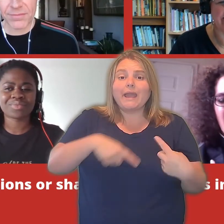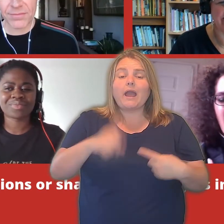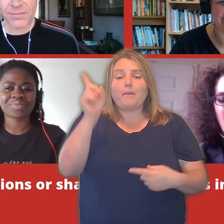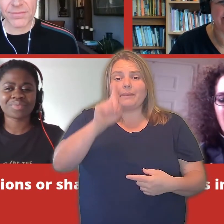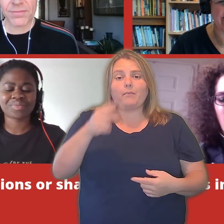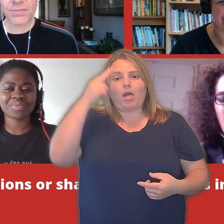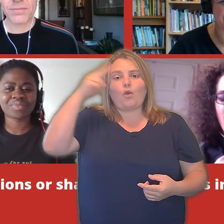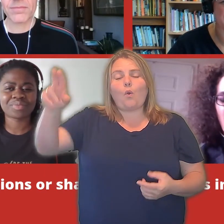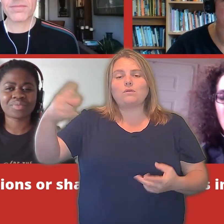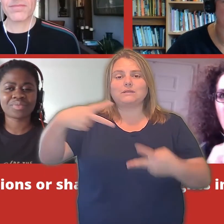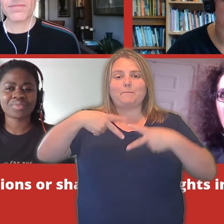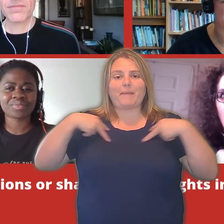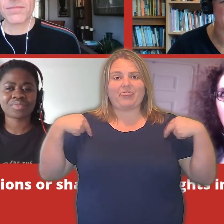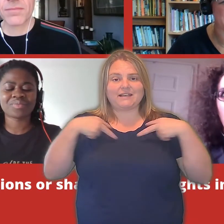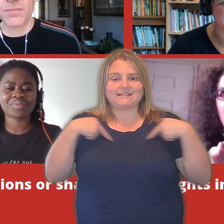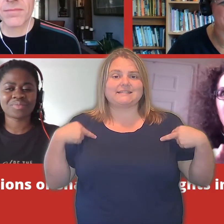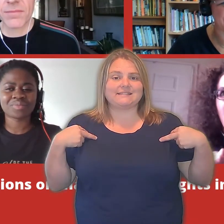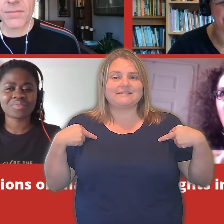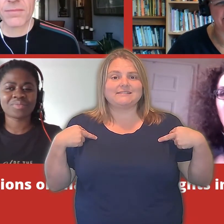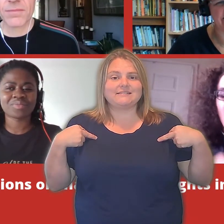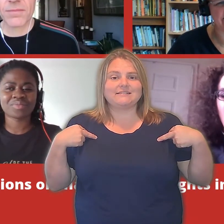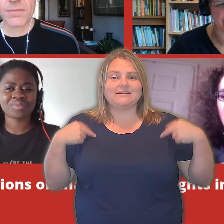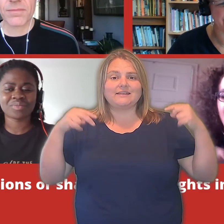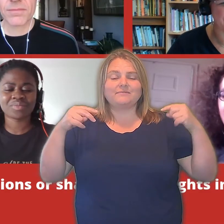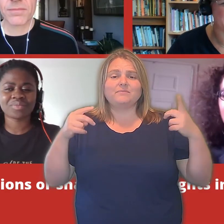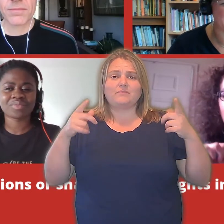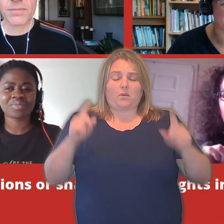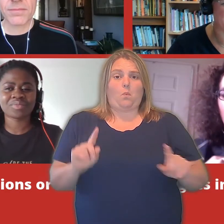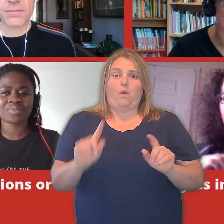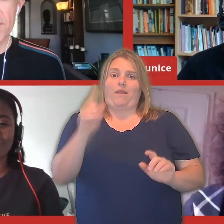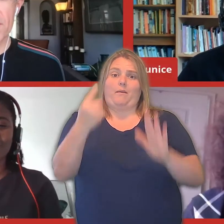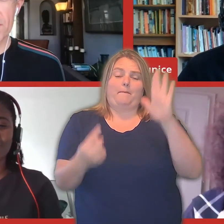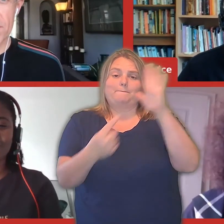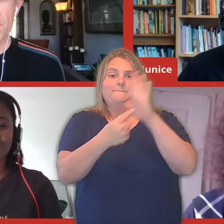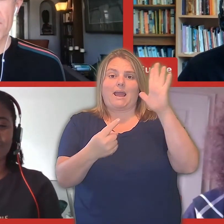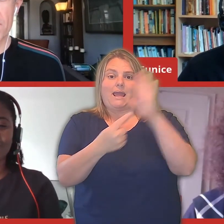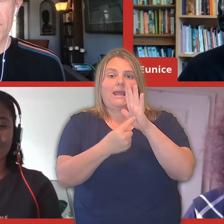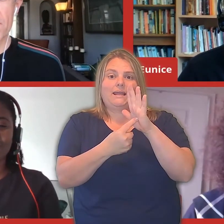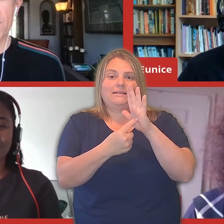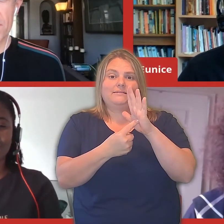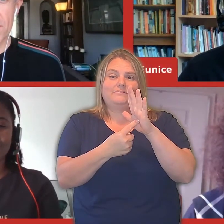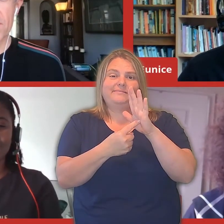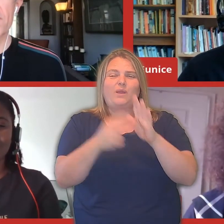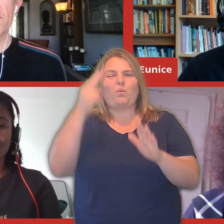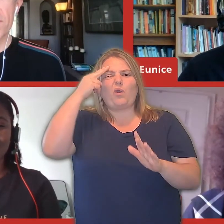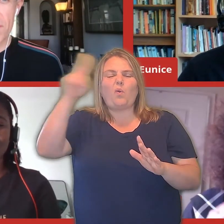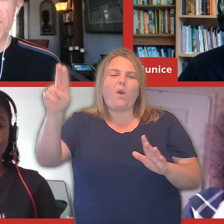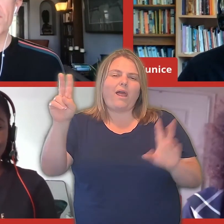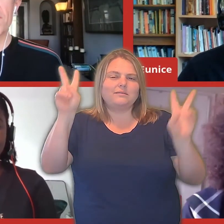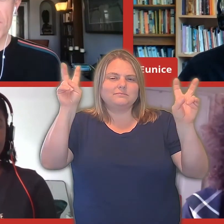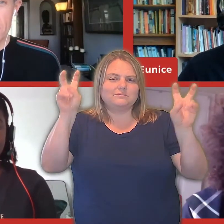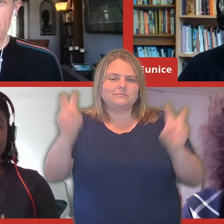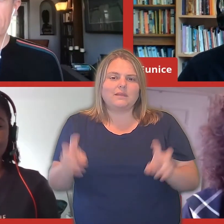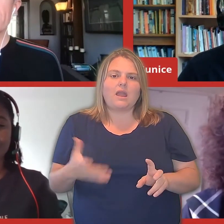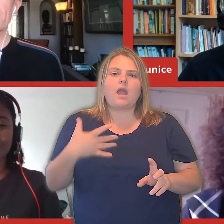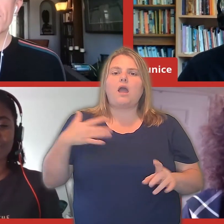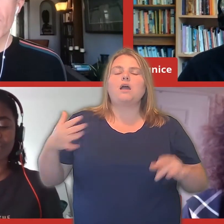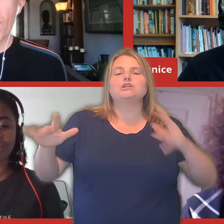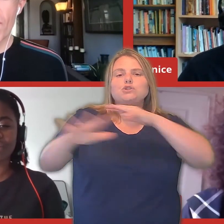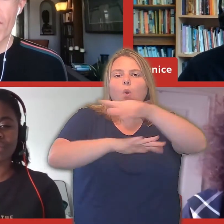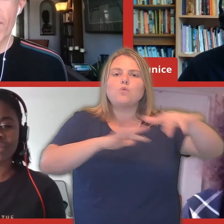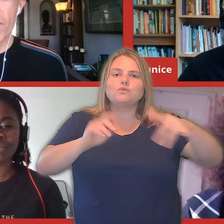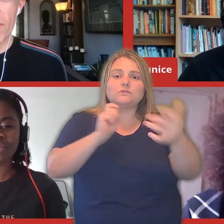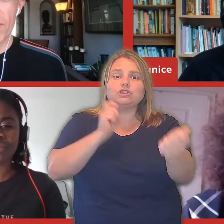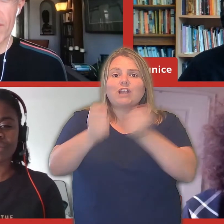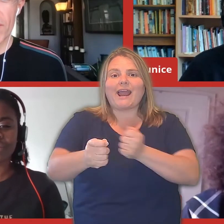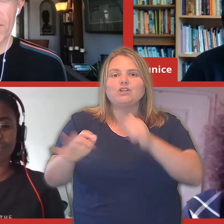being a Methodist, one of the fundamental points of being Methodist is, we call it social change and social action, about seeing a problem and thinking,